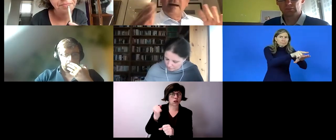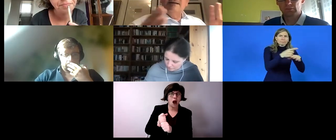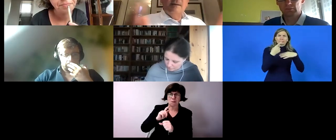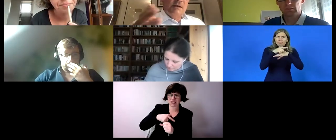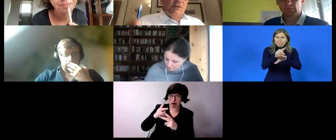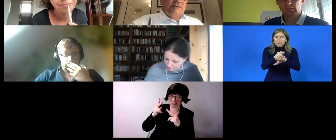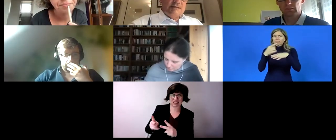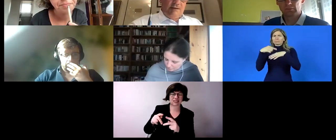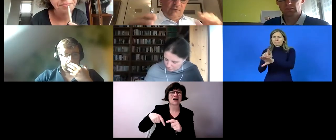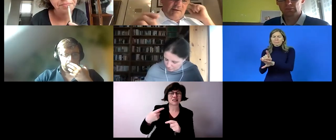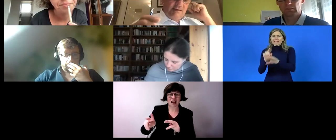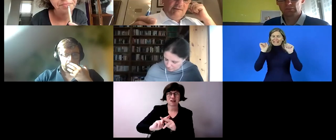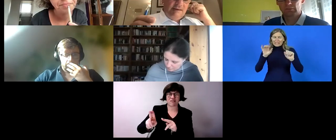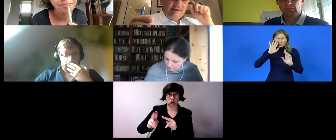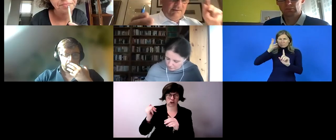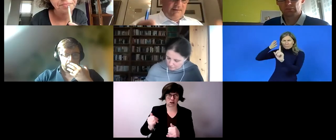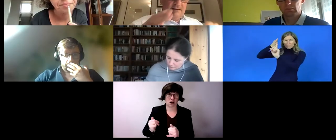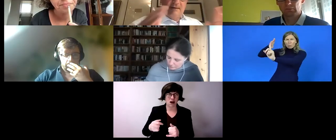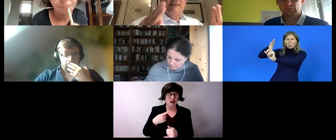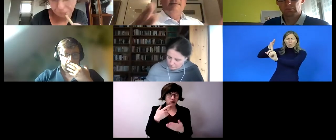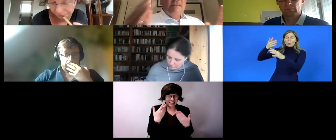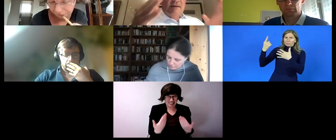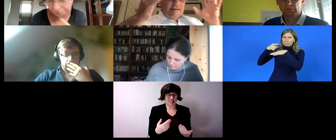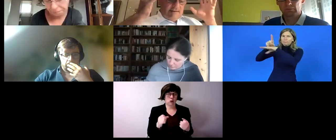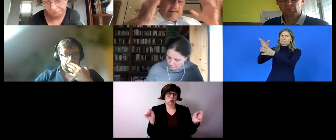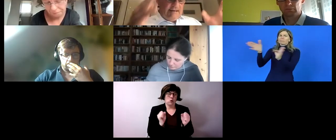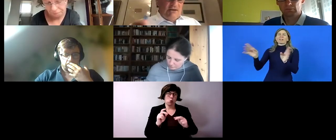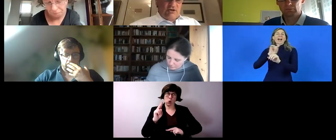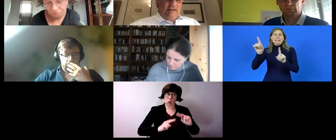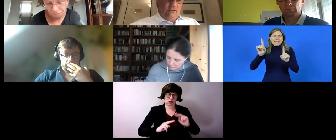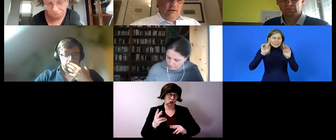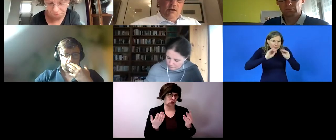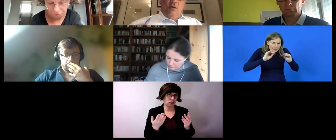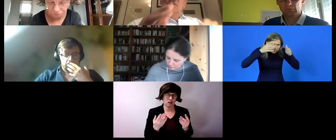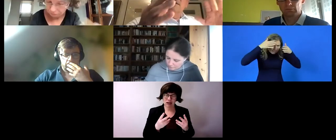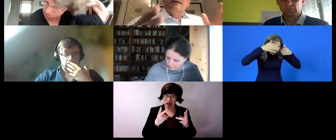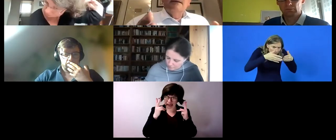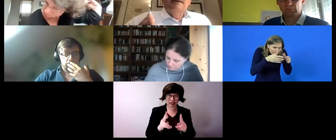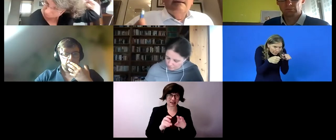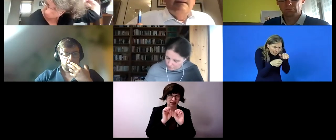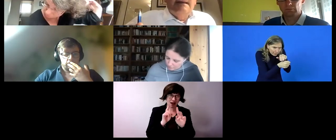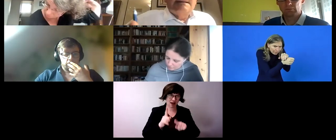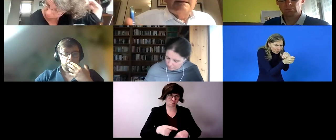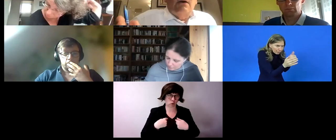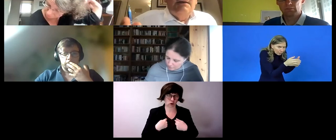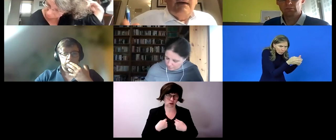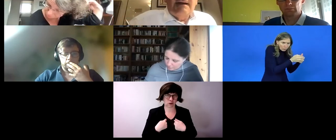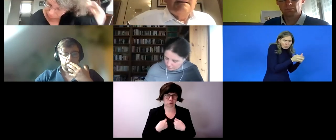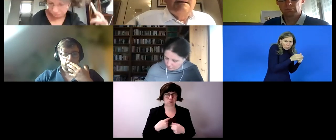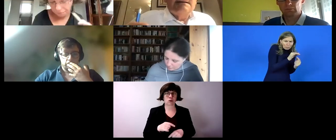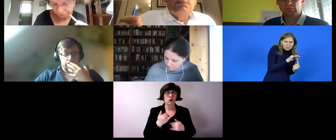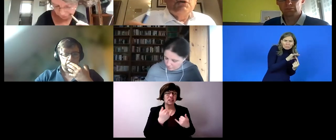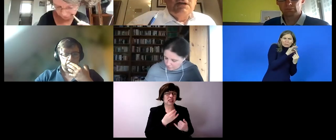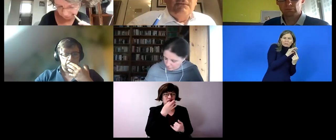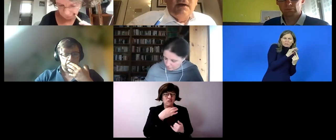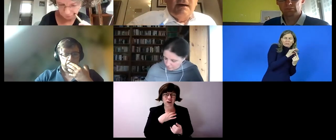stop and not into a special workplace and i think um that is something that we really need